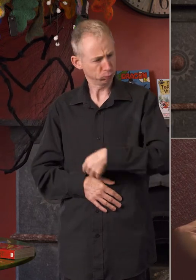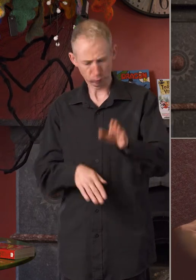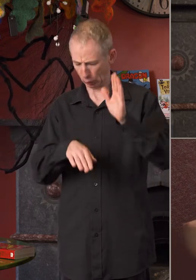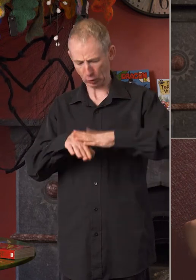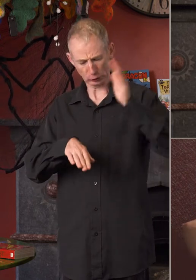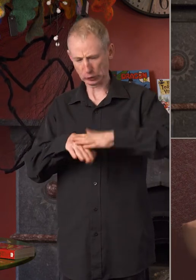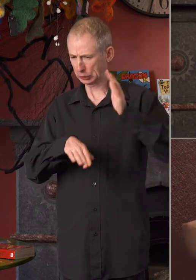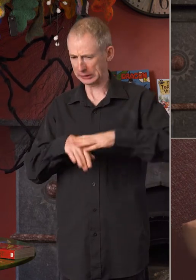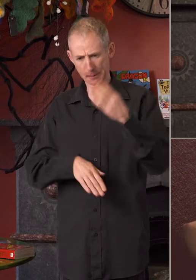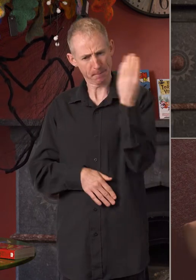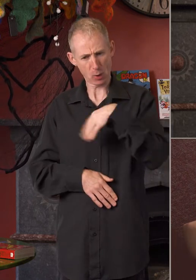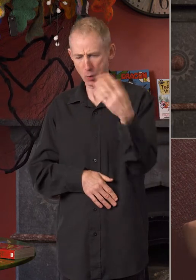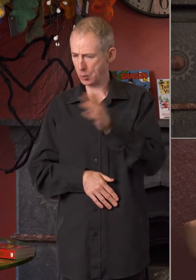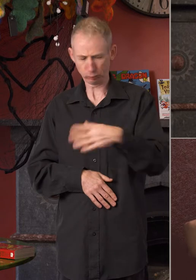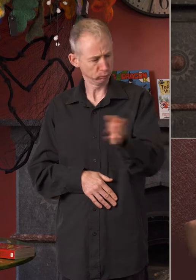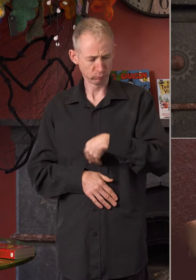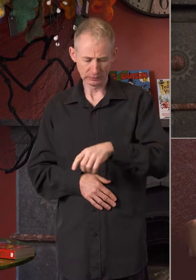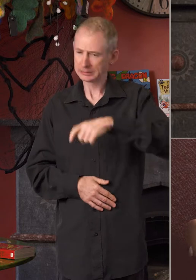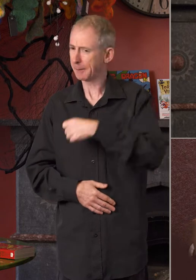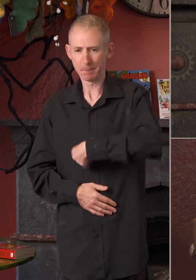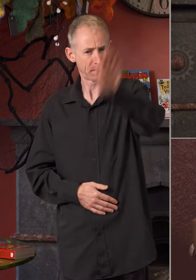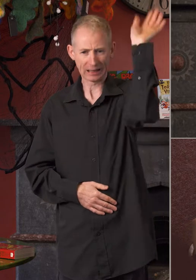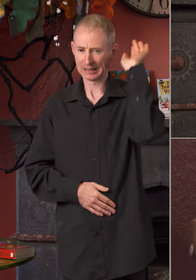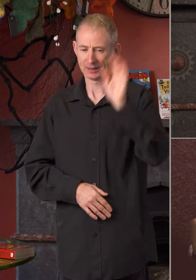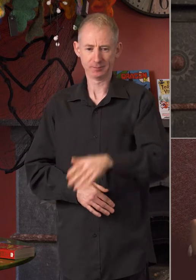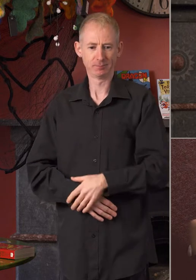naughty I sent him back.